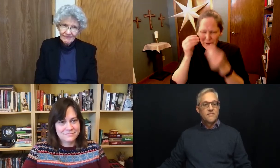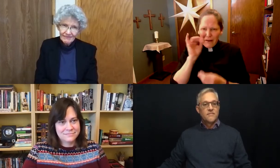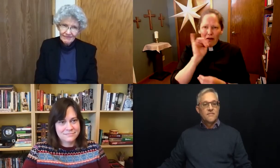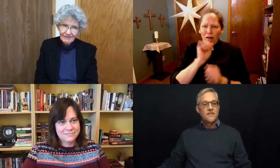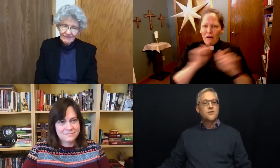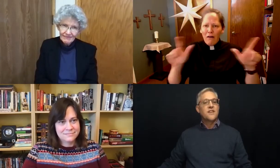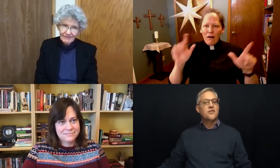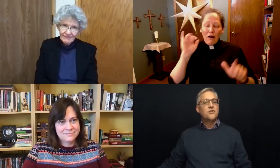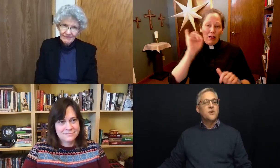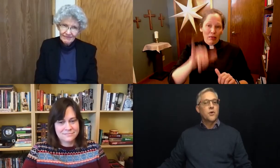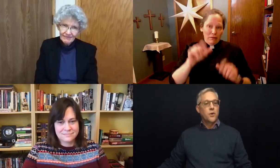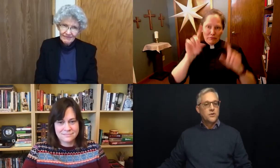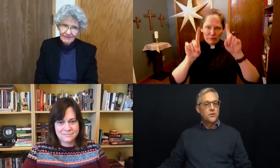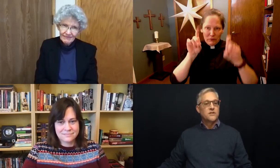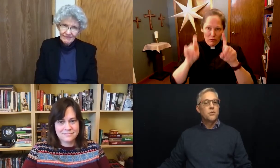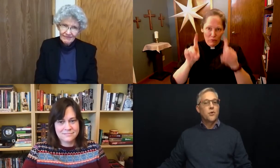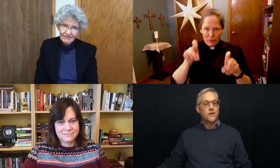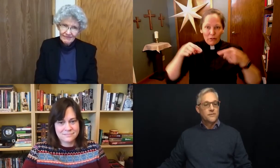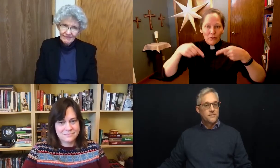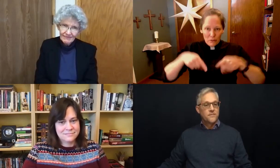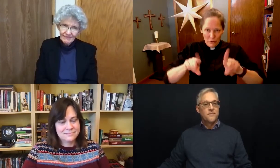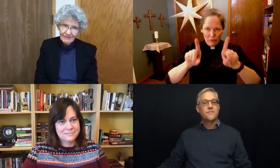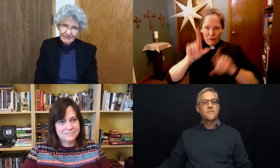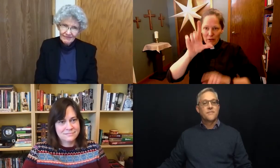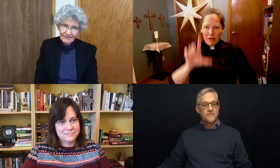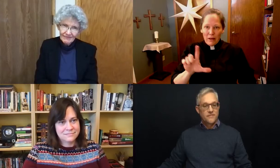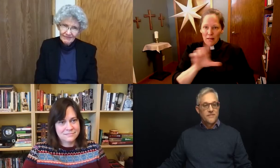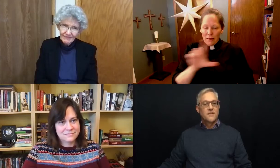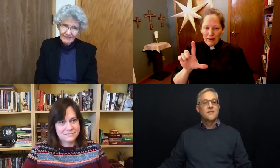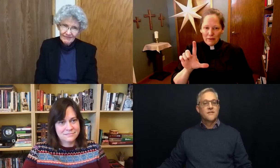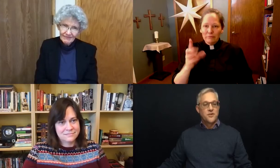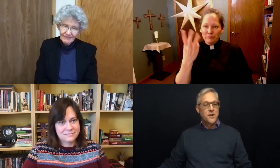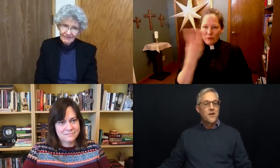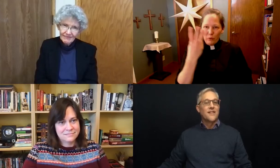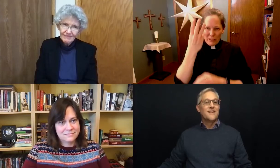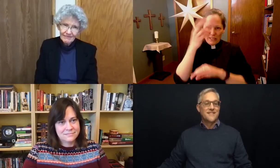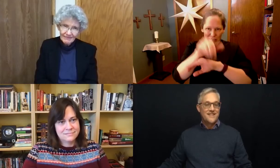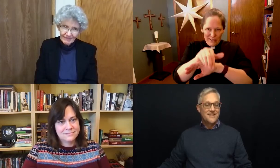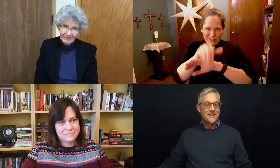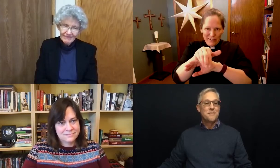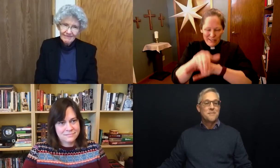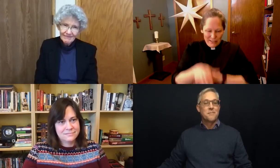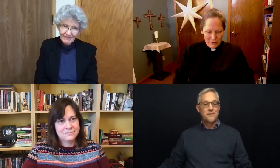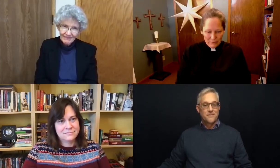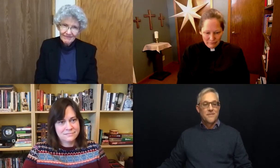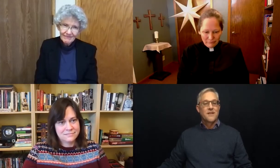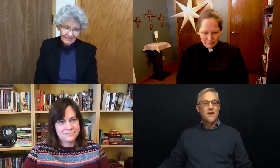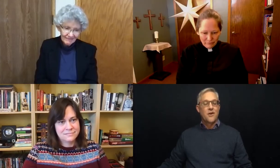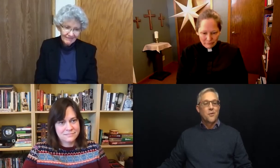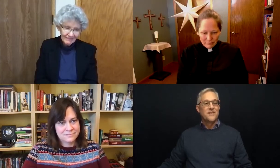These are the issues that we're going to explore during our Lenten season coming up on our Wednesday